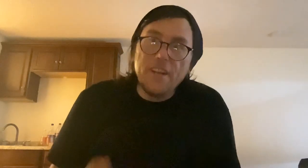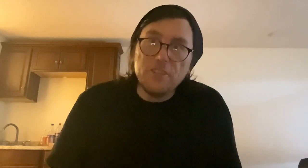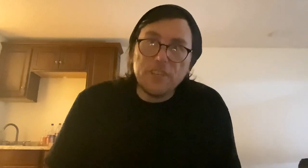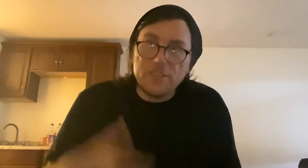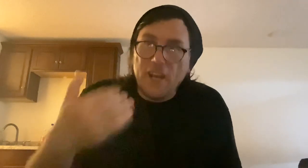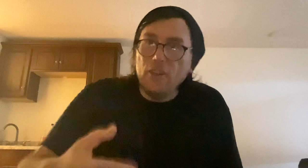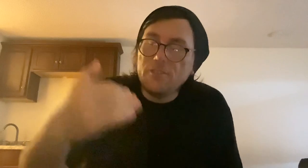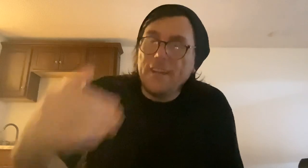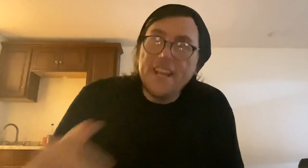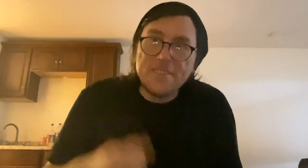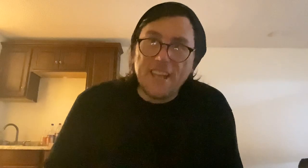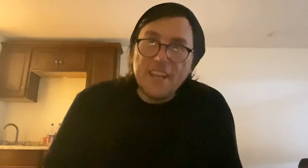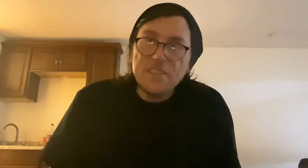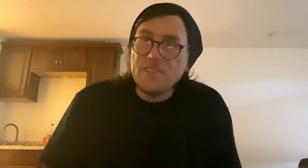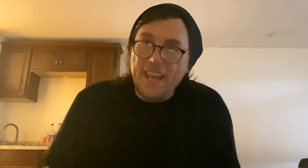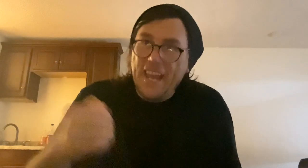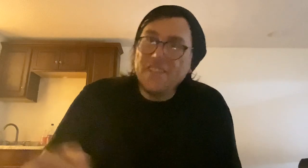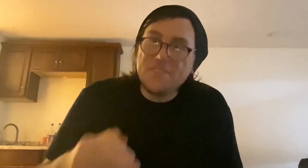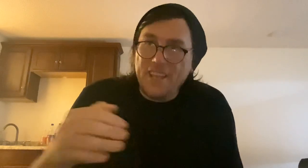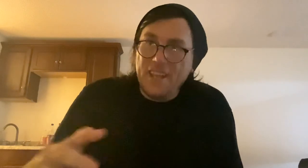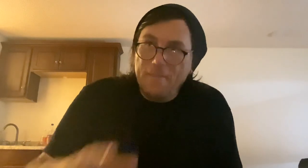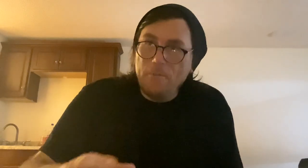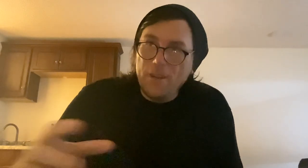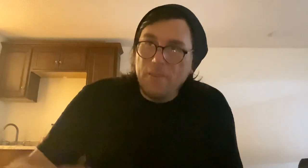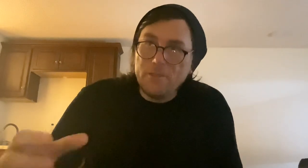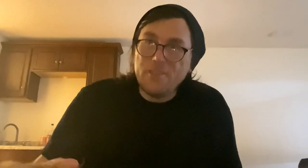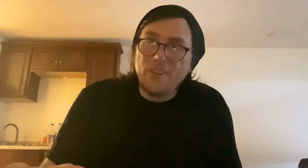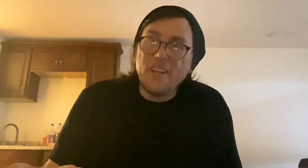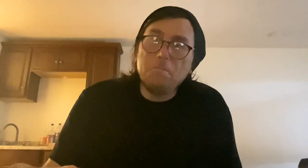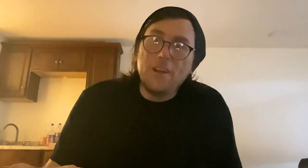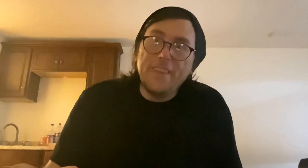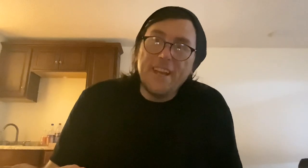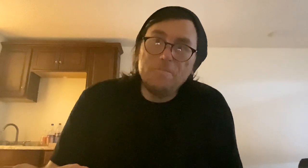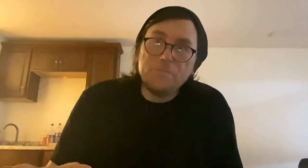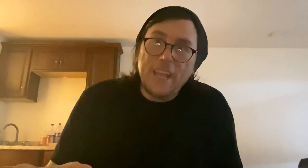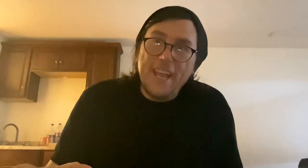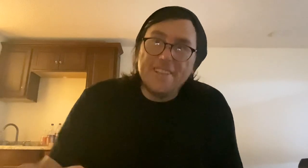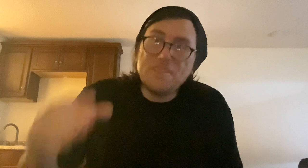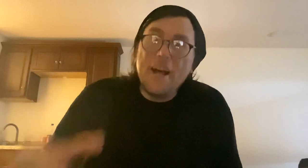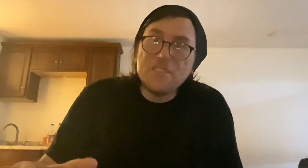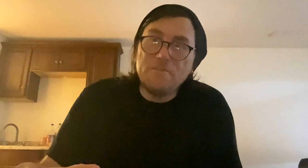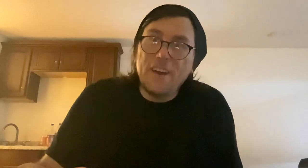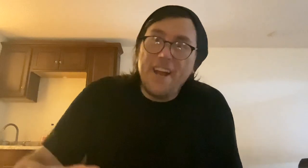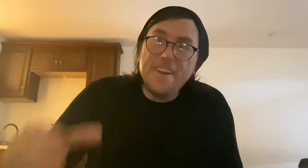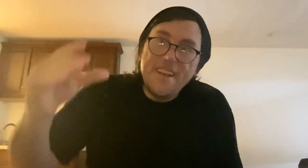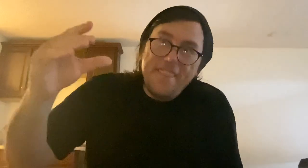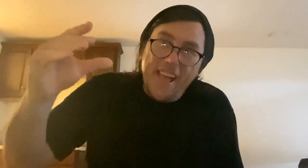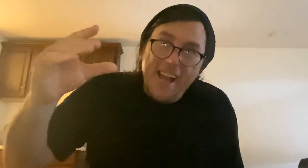other things. I looked on Etsy, and Etsy, even when I was starting up on that, it specified that